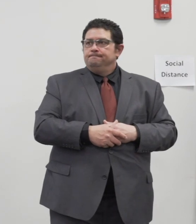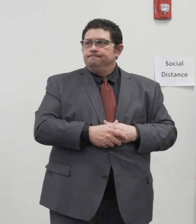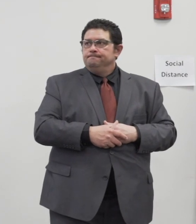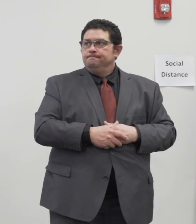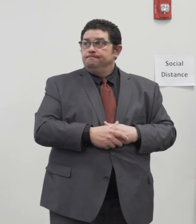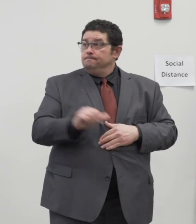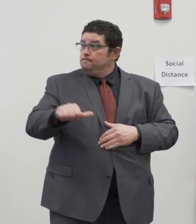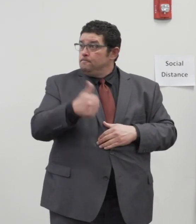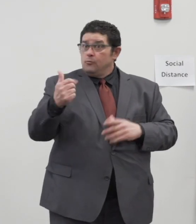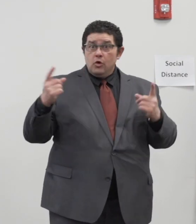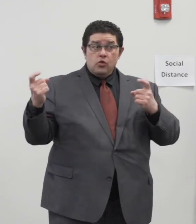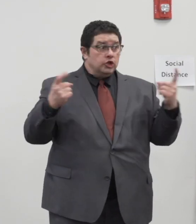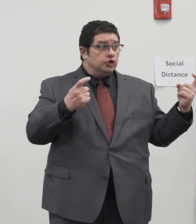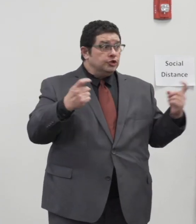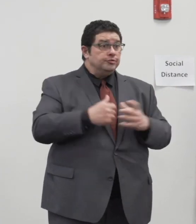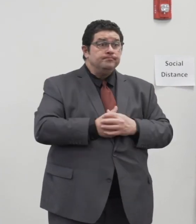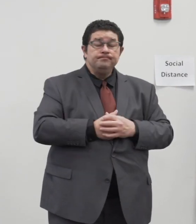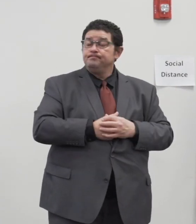any other questions